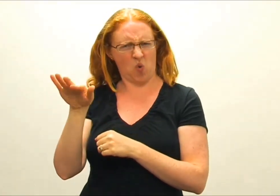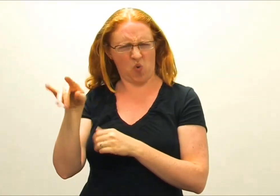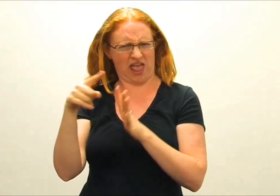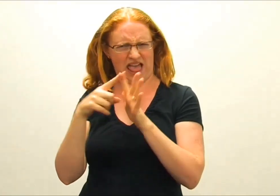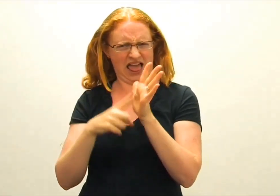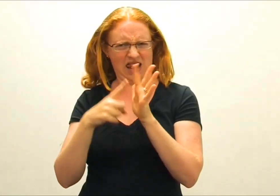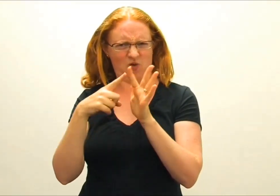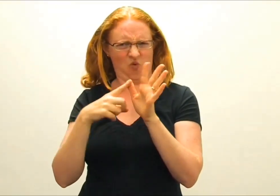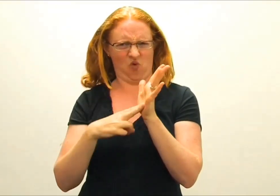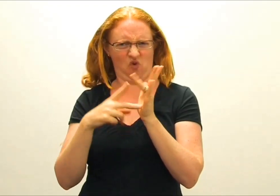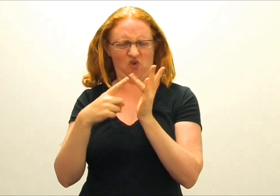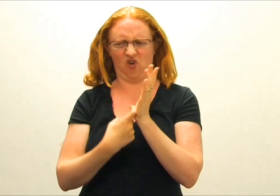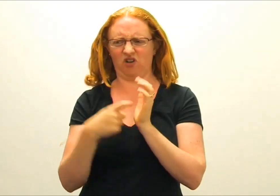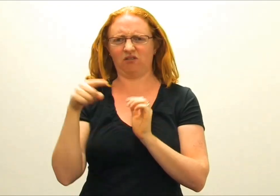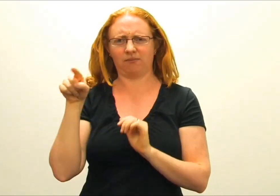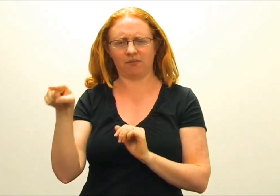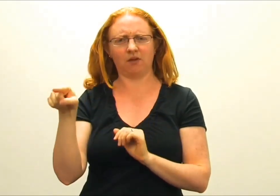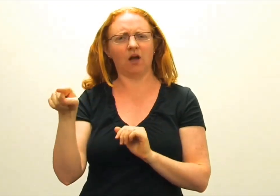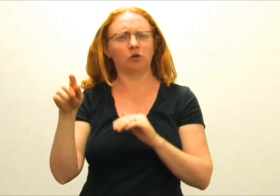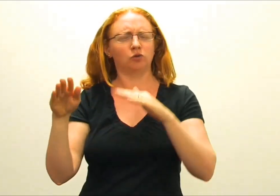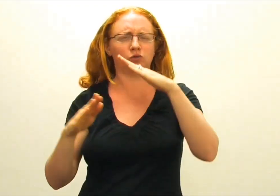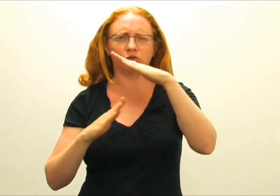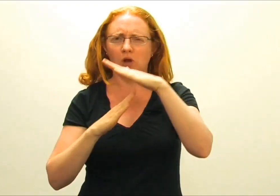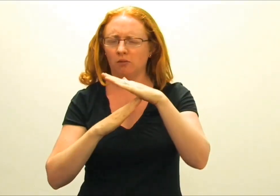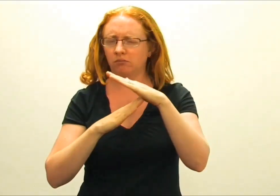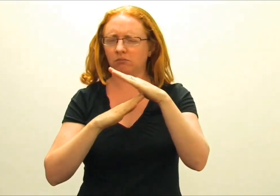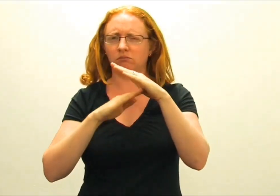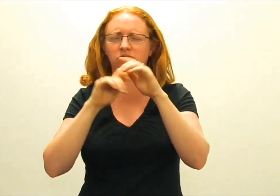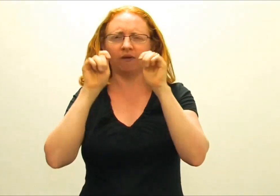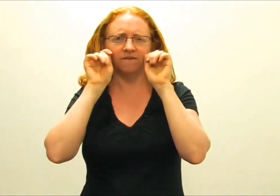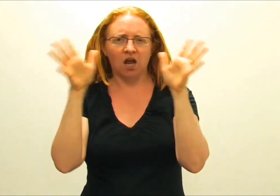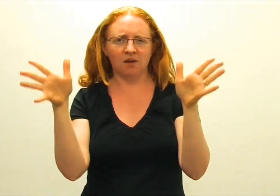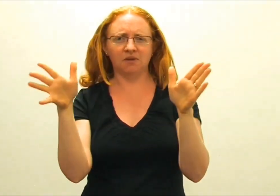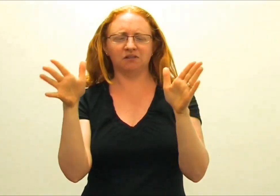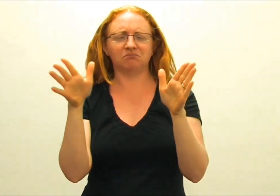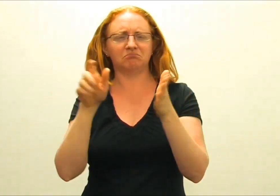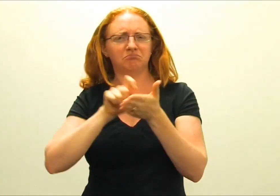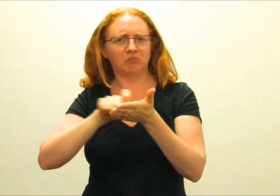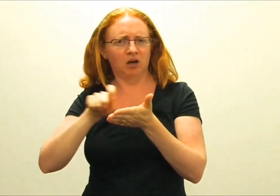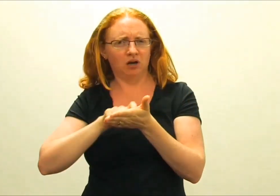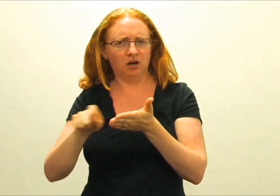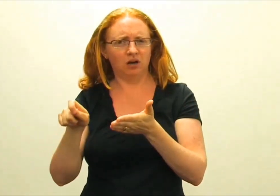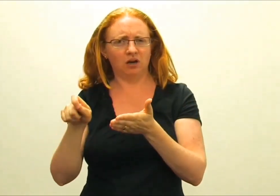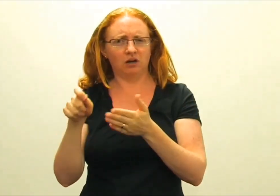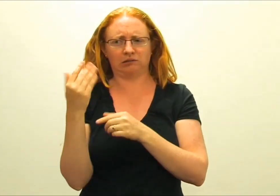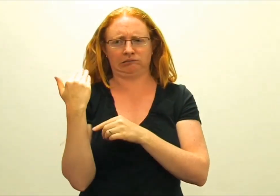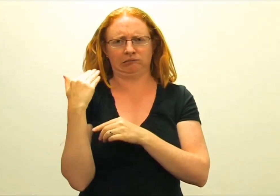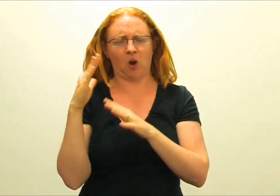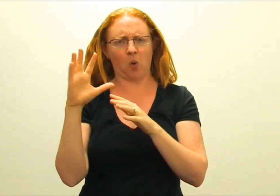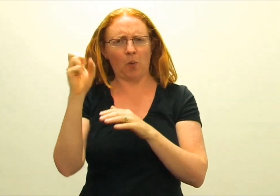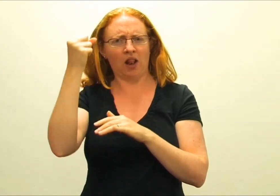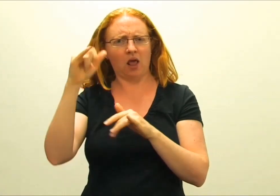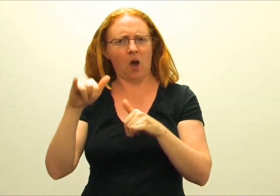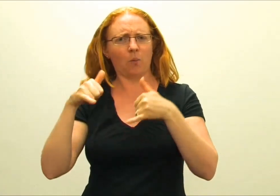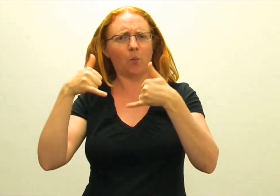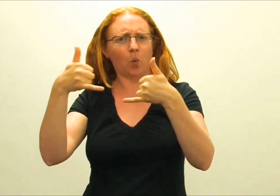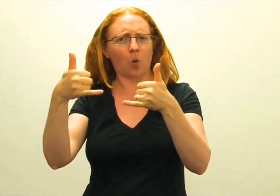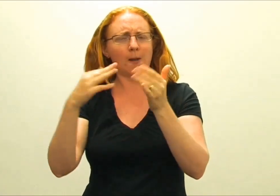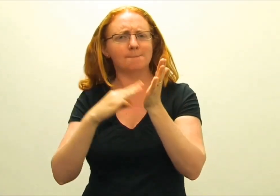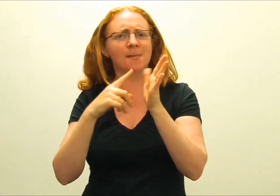she is a really top, fantastic, well-known writer. Recently she won an